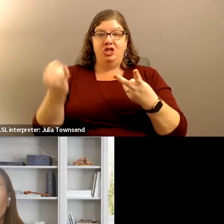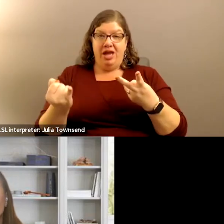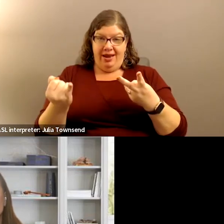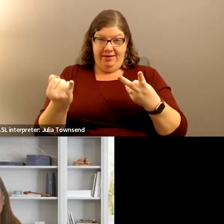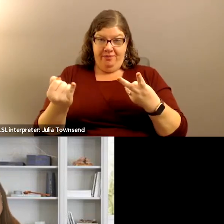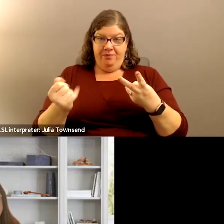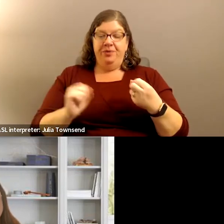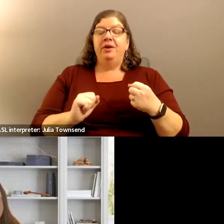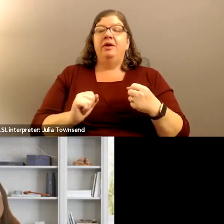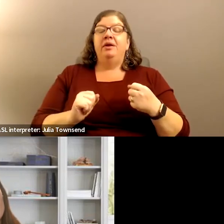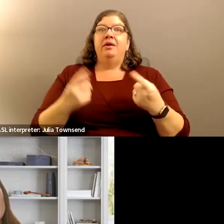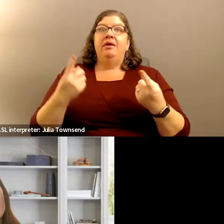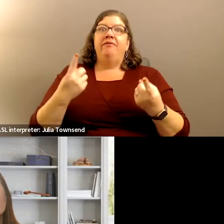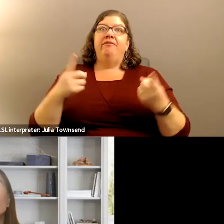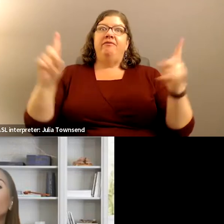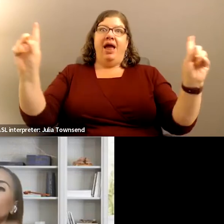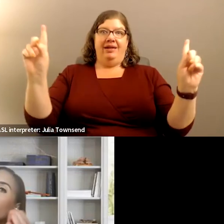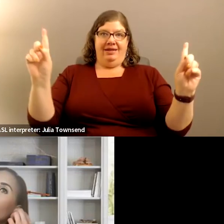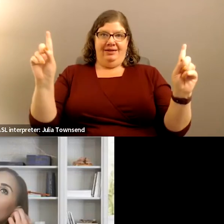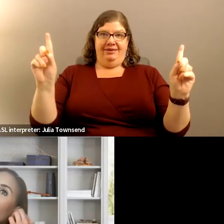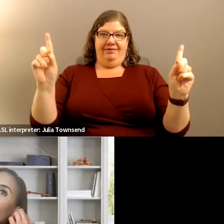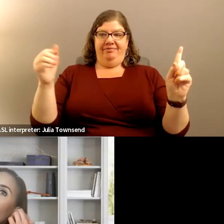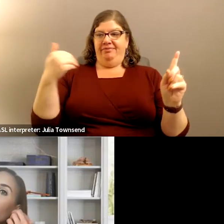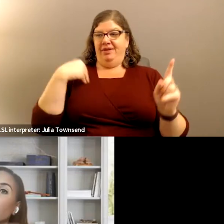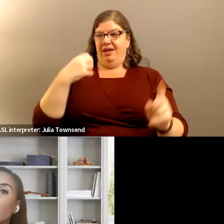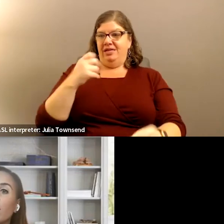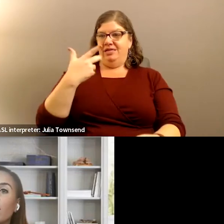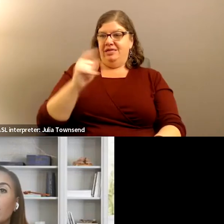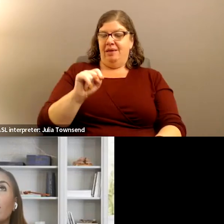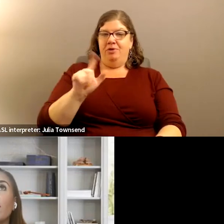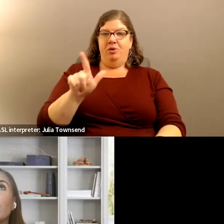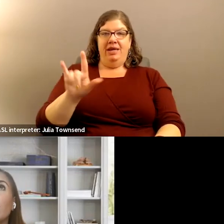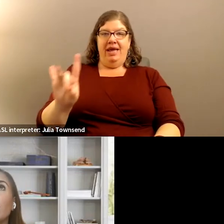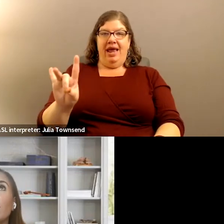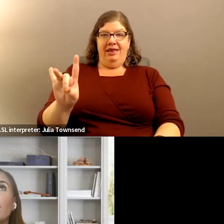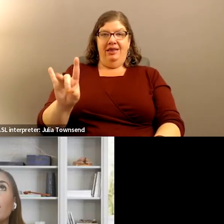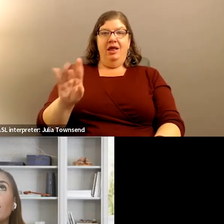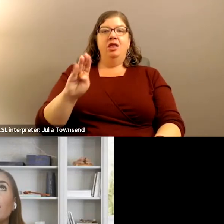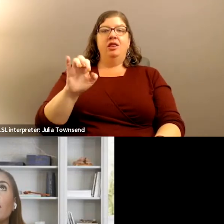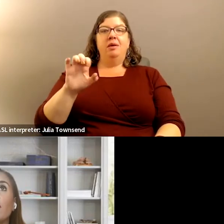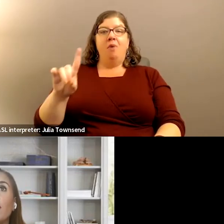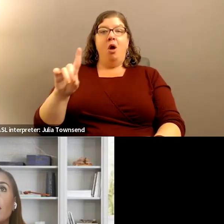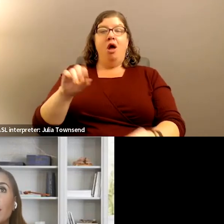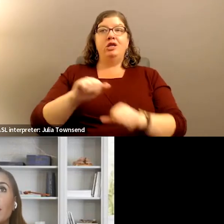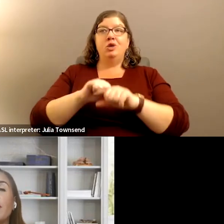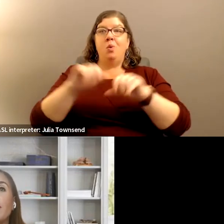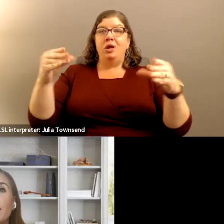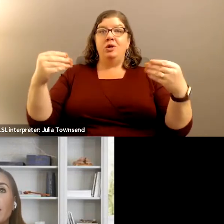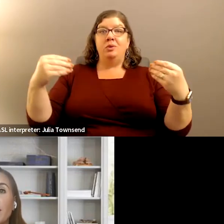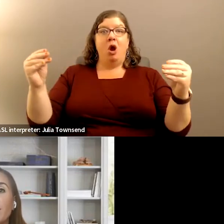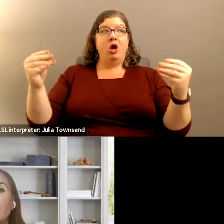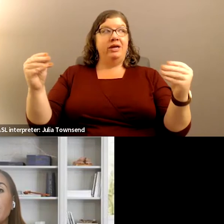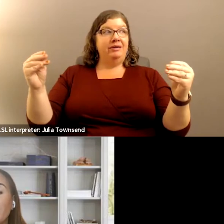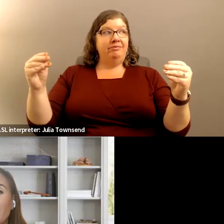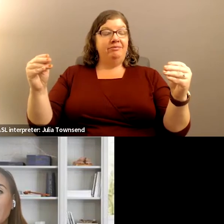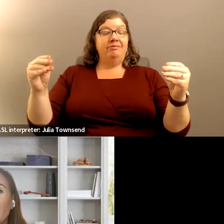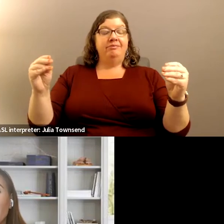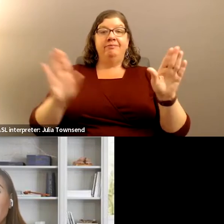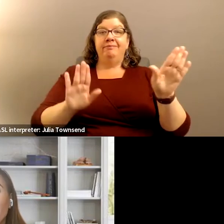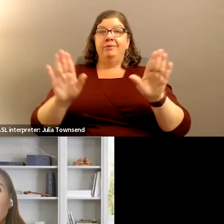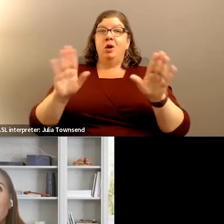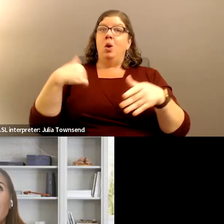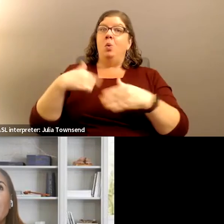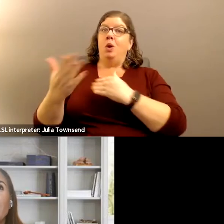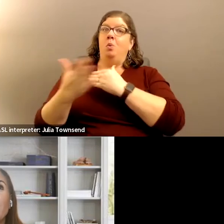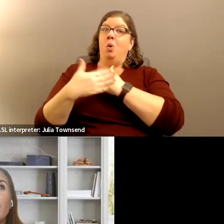And finally, on September 28th, our bonds went to markets. We were